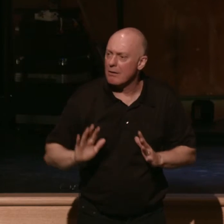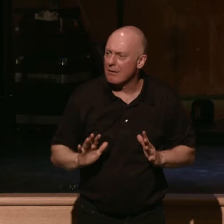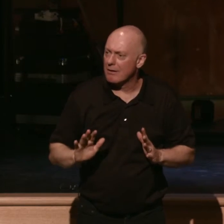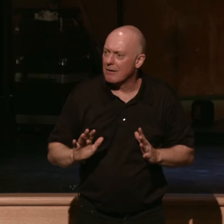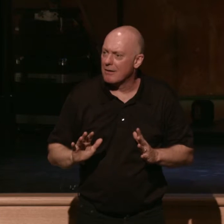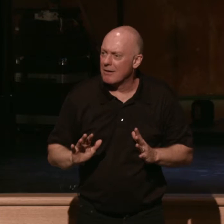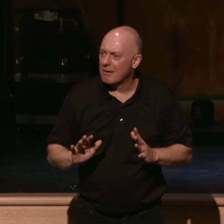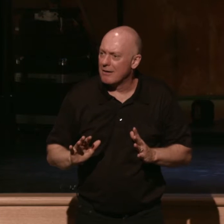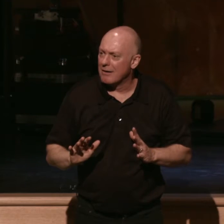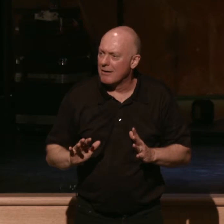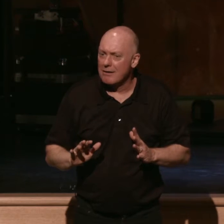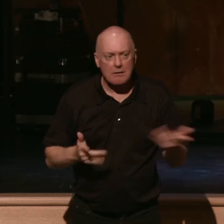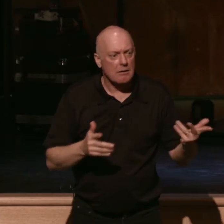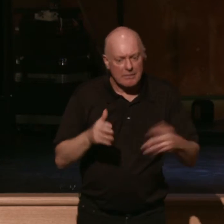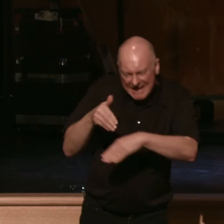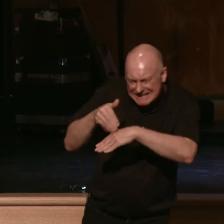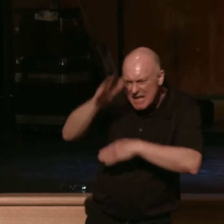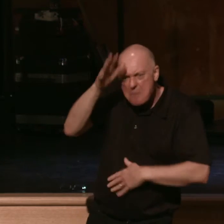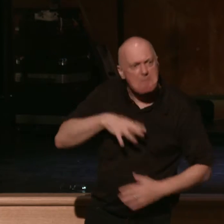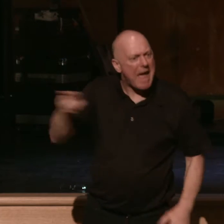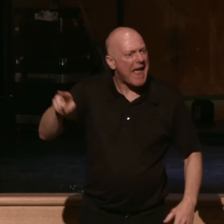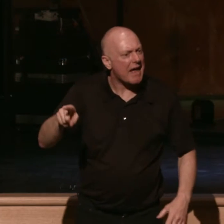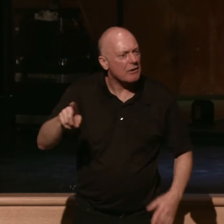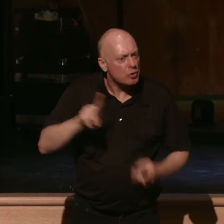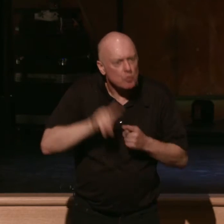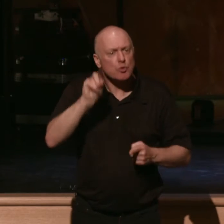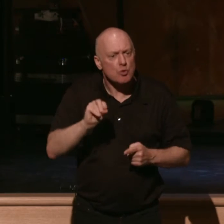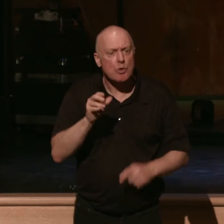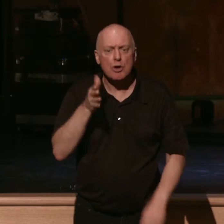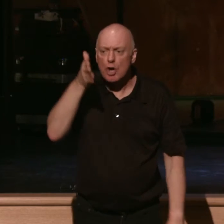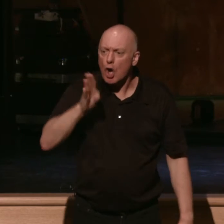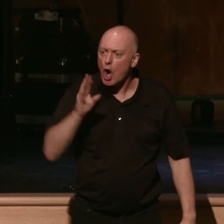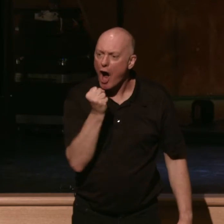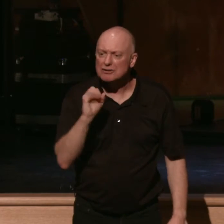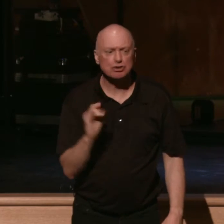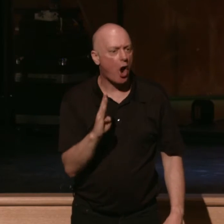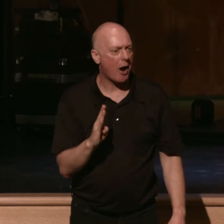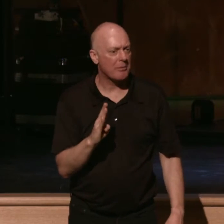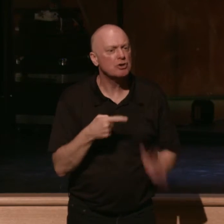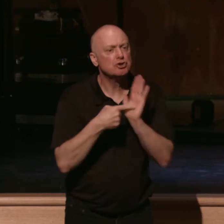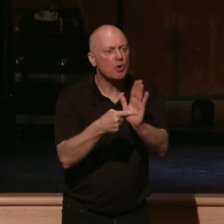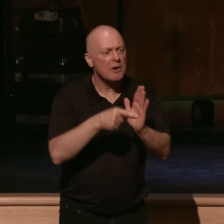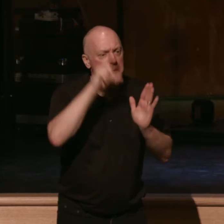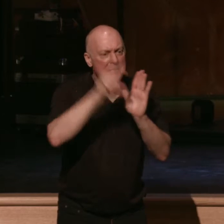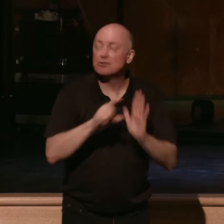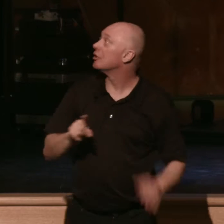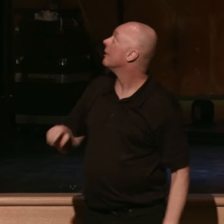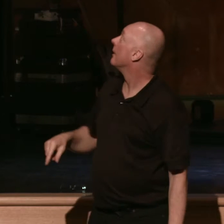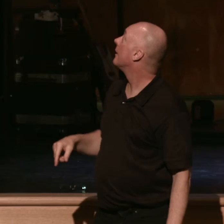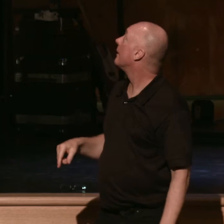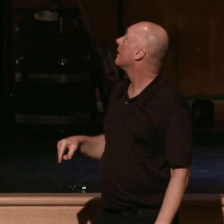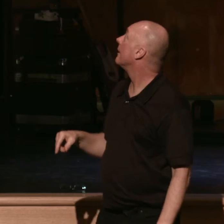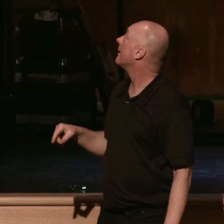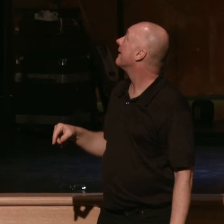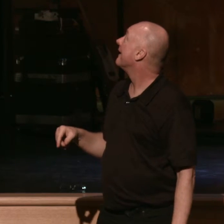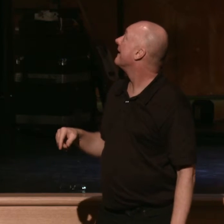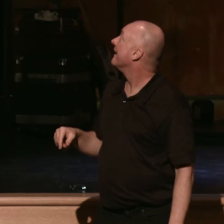They were sending men to do God's job. Let me show you this diagram. This is what I think is a great way to accelerate